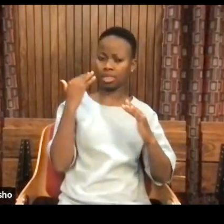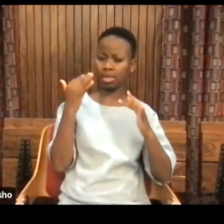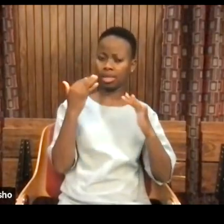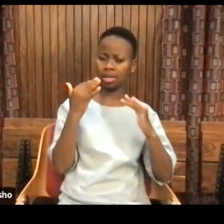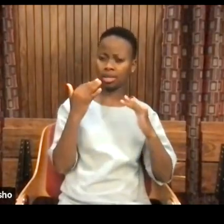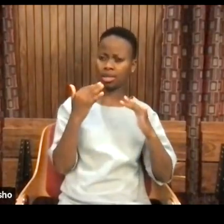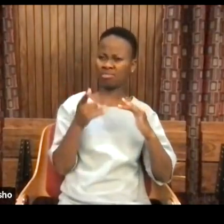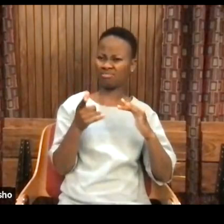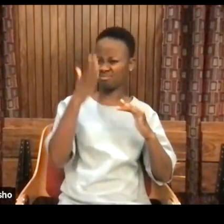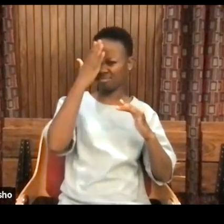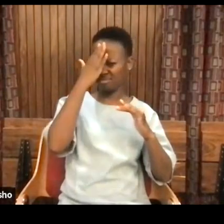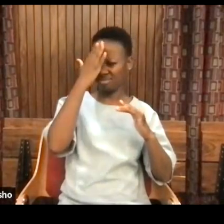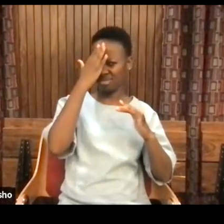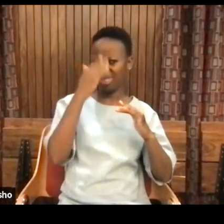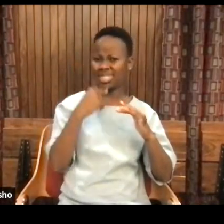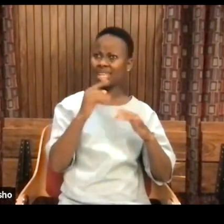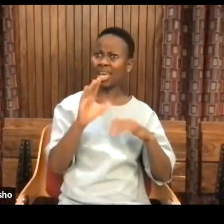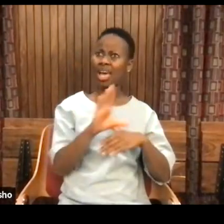You know the stereotype.